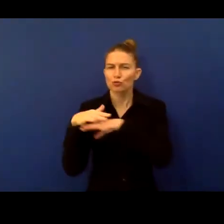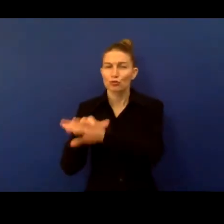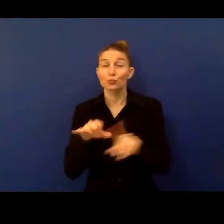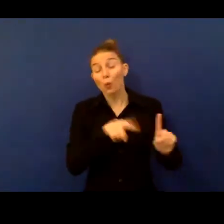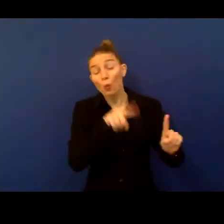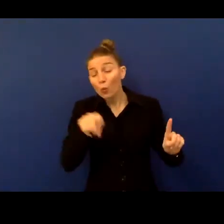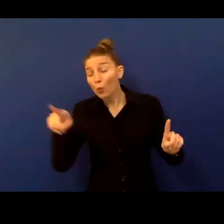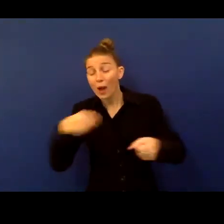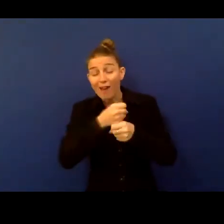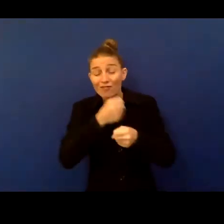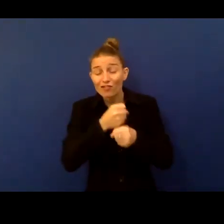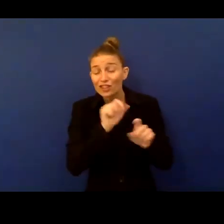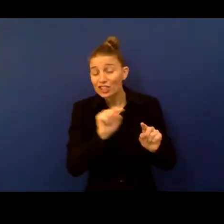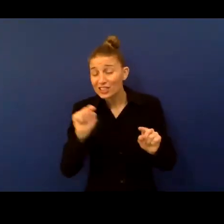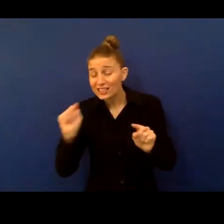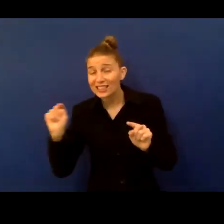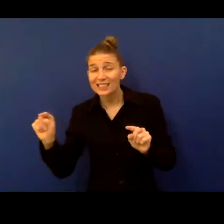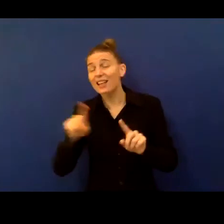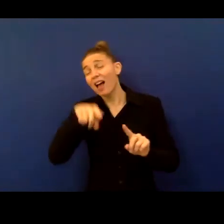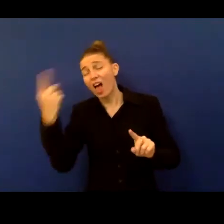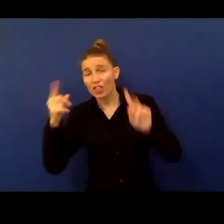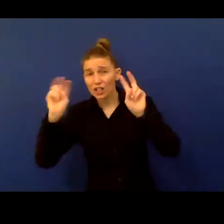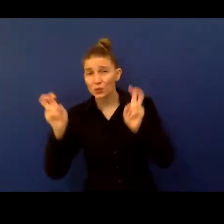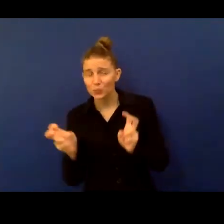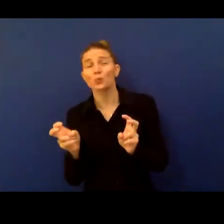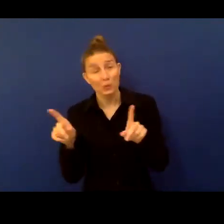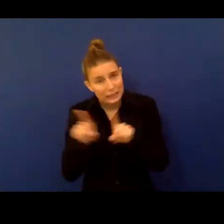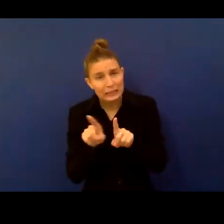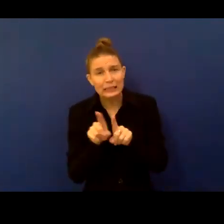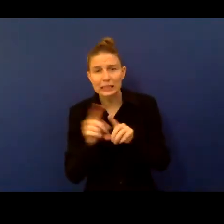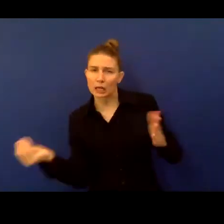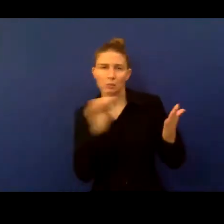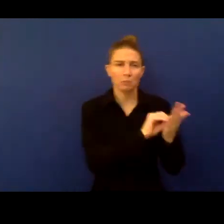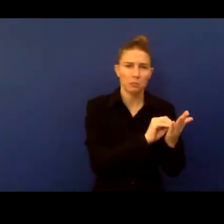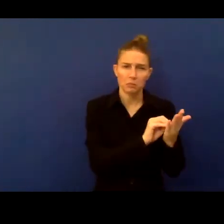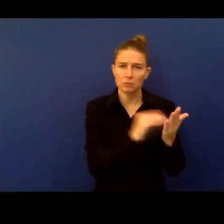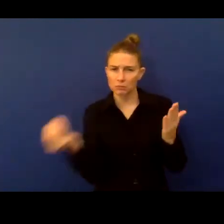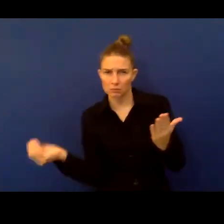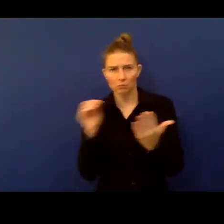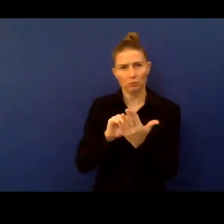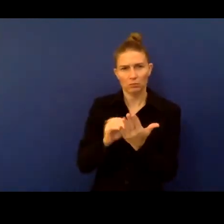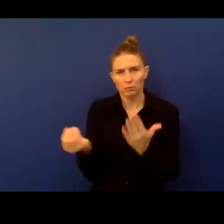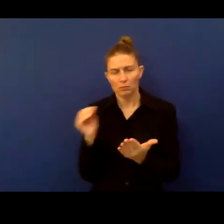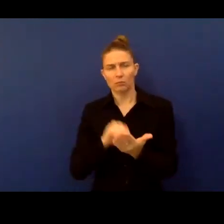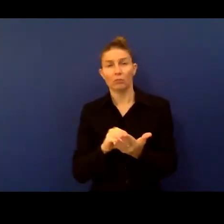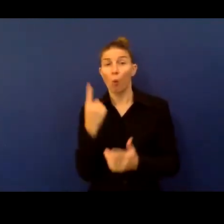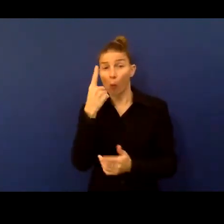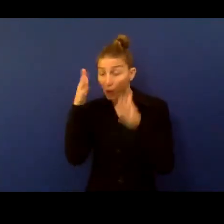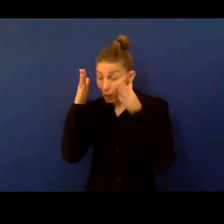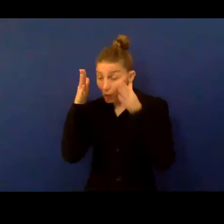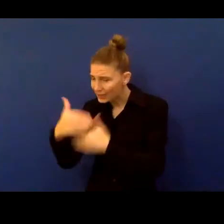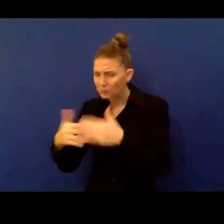education of other issues. And I think also, you know, it's a way of thinking that's important.